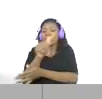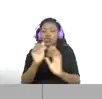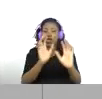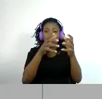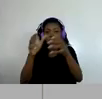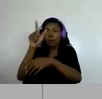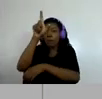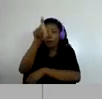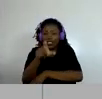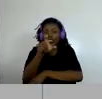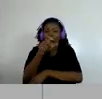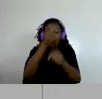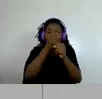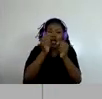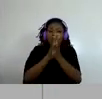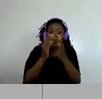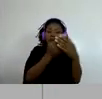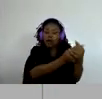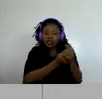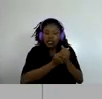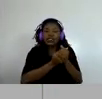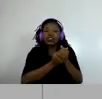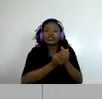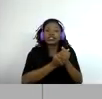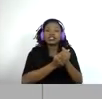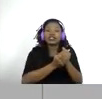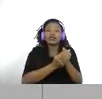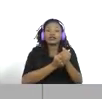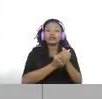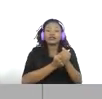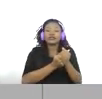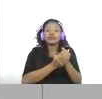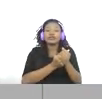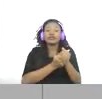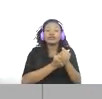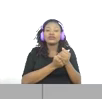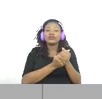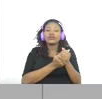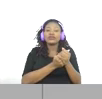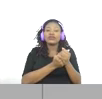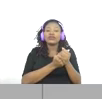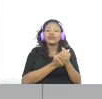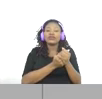your logistics partners or to the one with whom you share the logistics. The ethical quality.